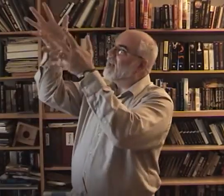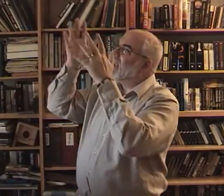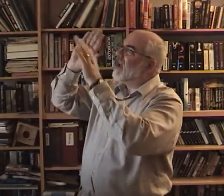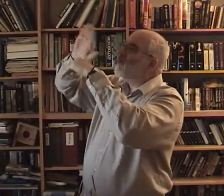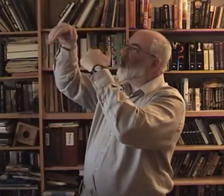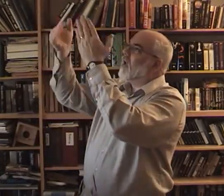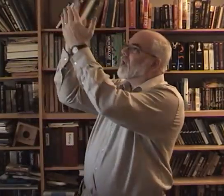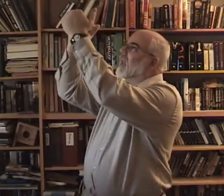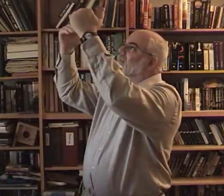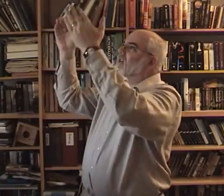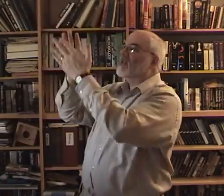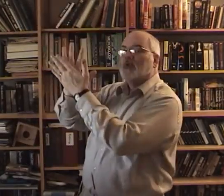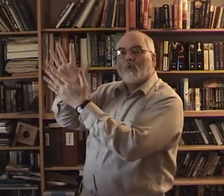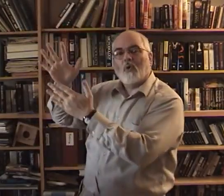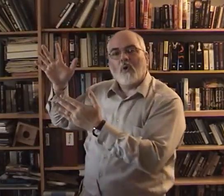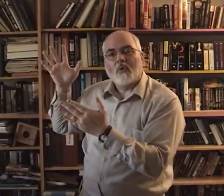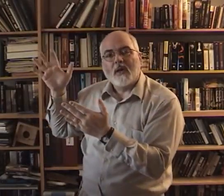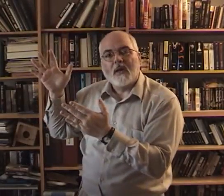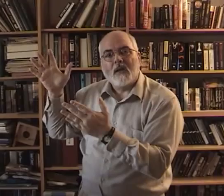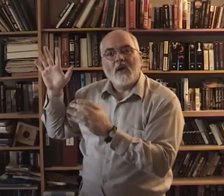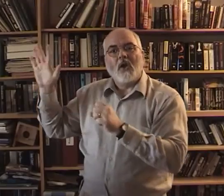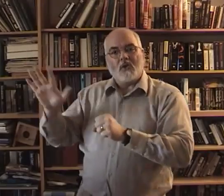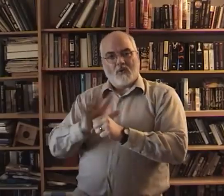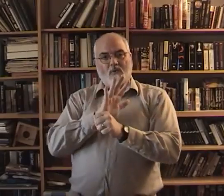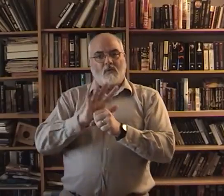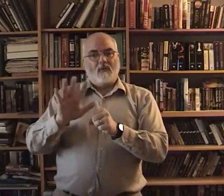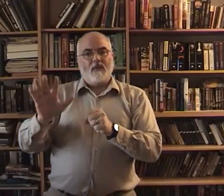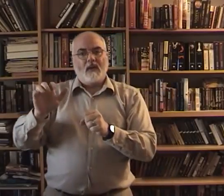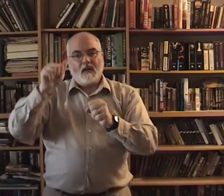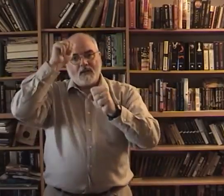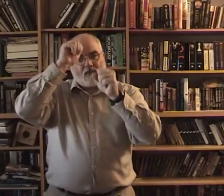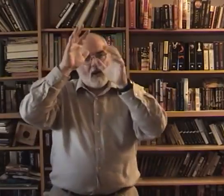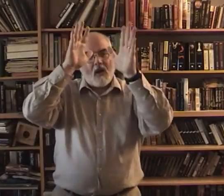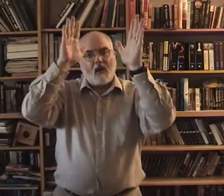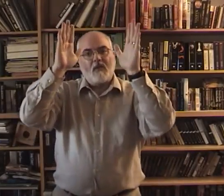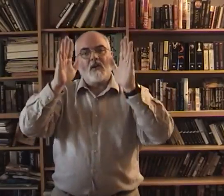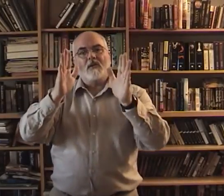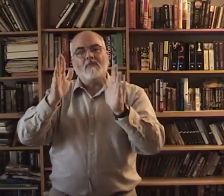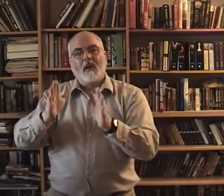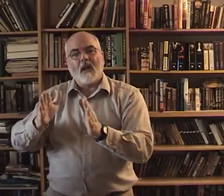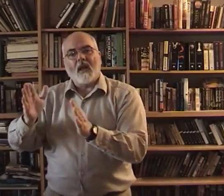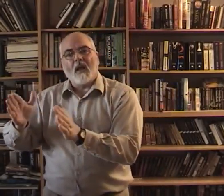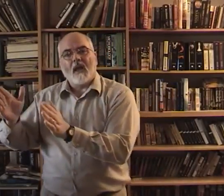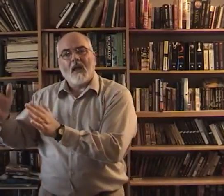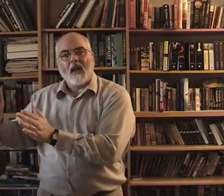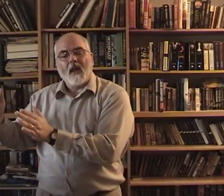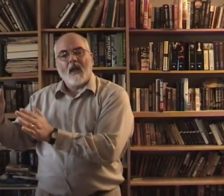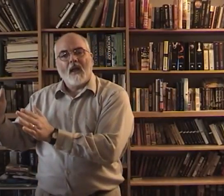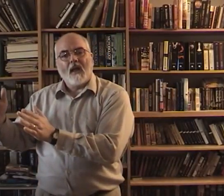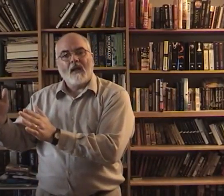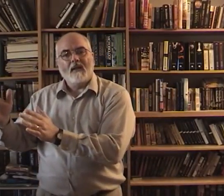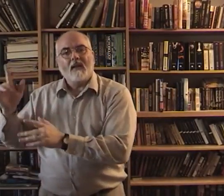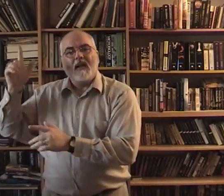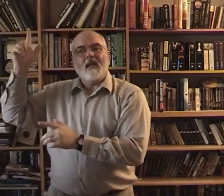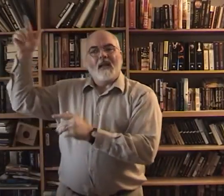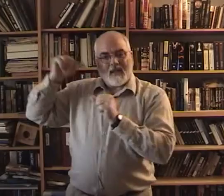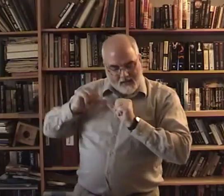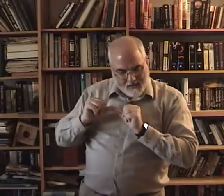left all heaven's glory to fulfill his father's plan he